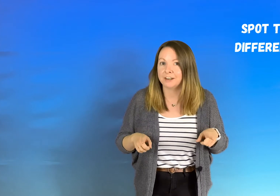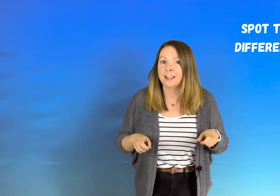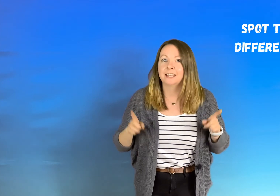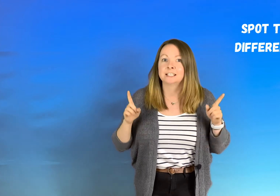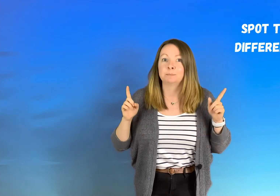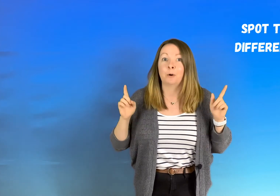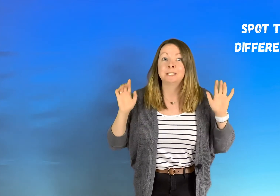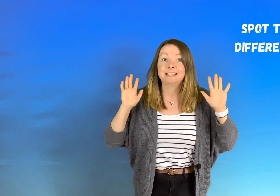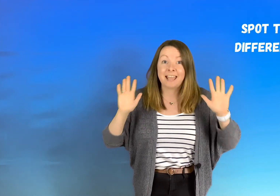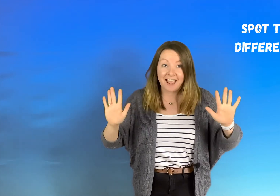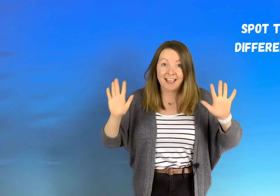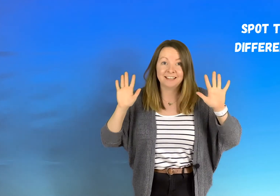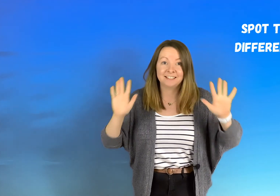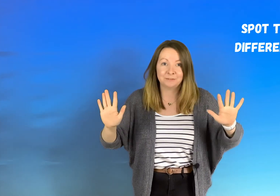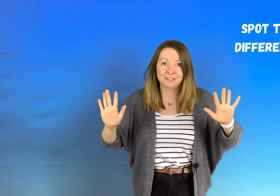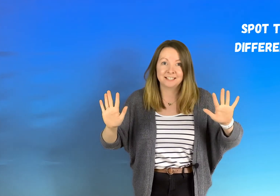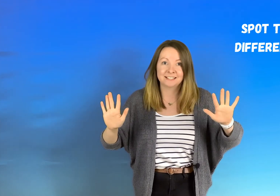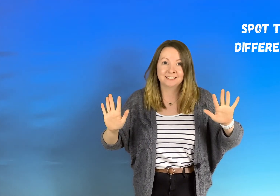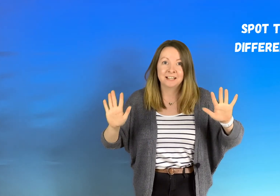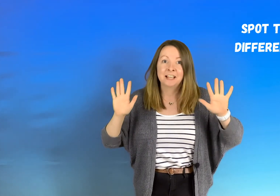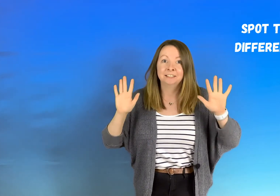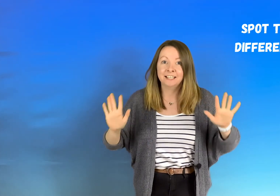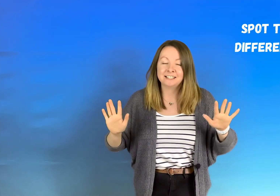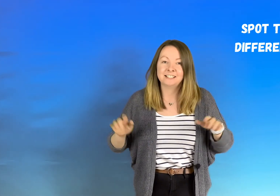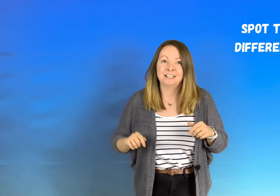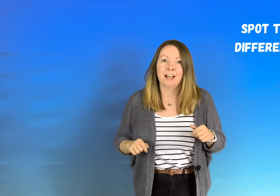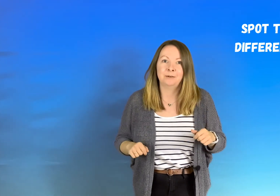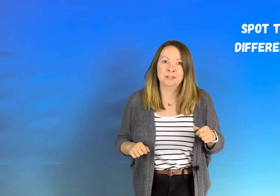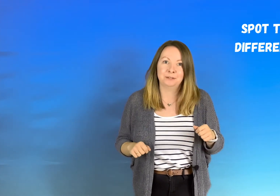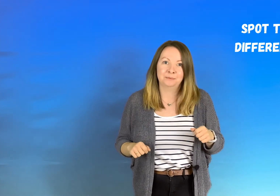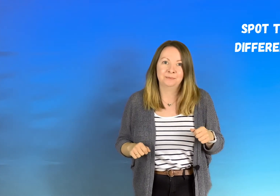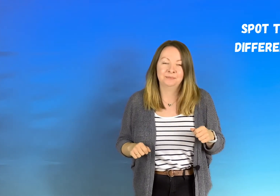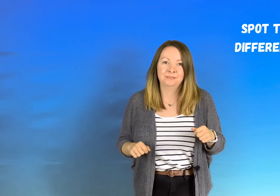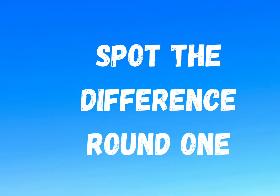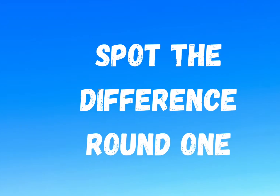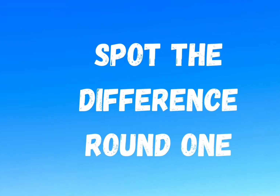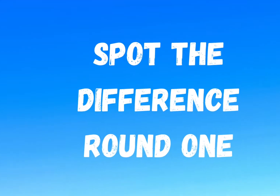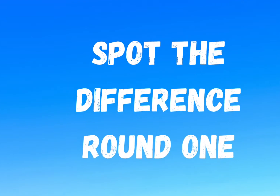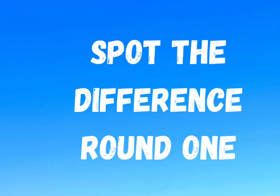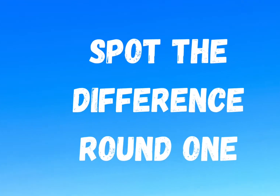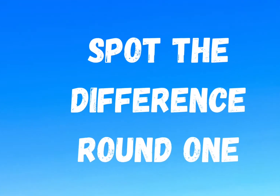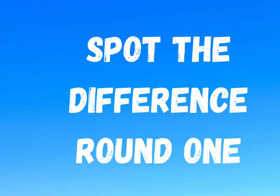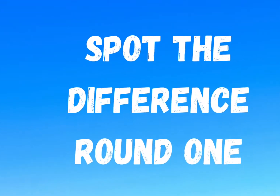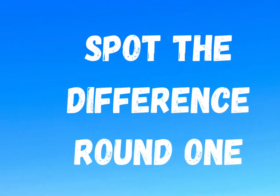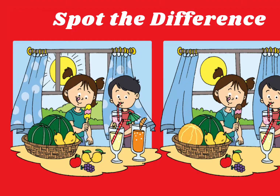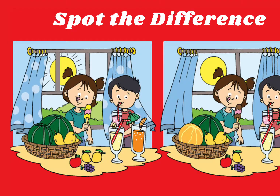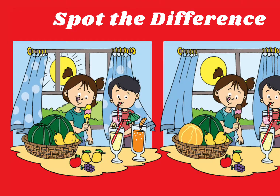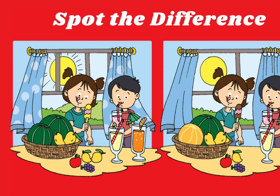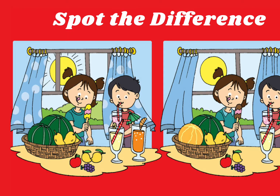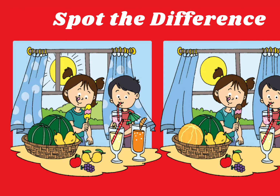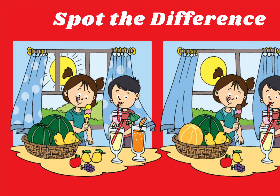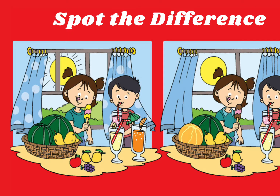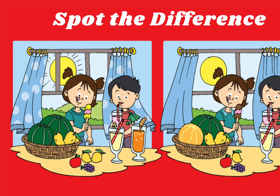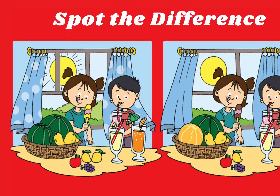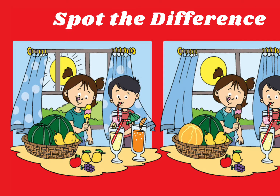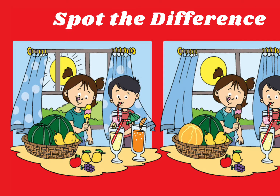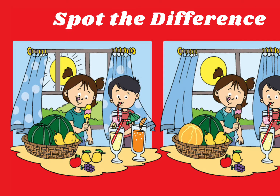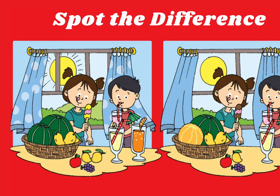to spot 10 differences let's see how you do okay so here we go round one of spot the